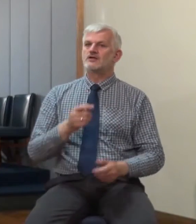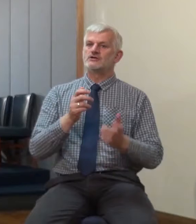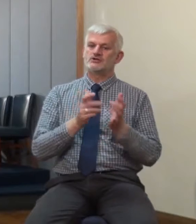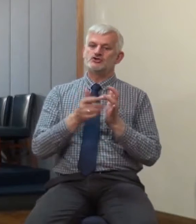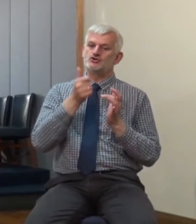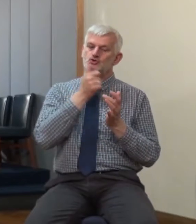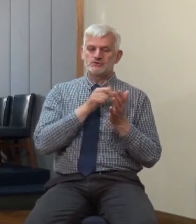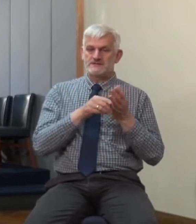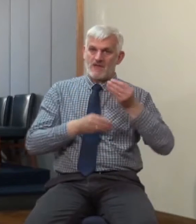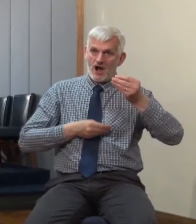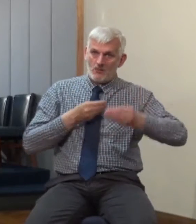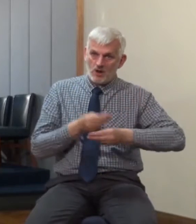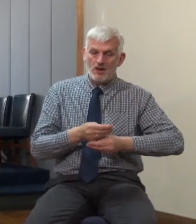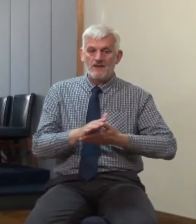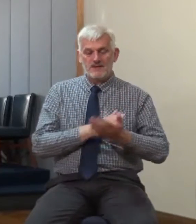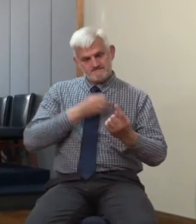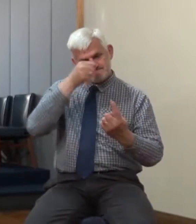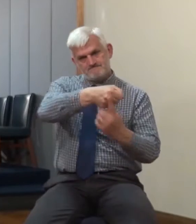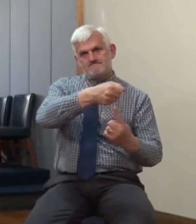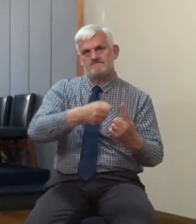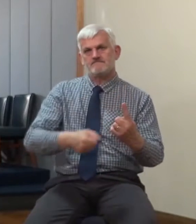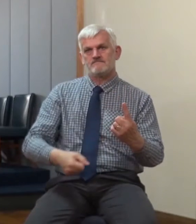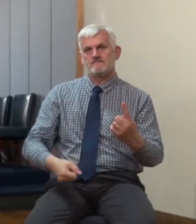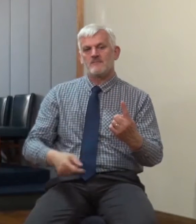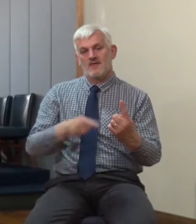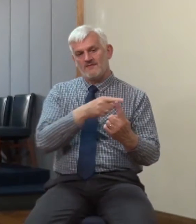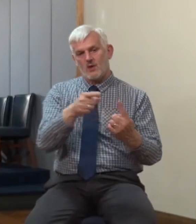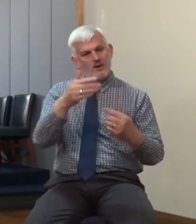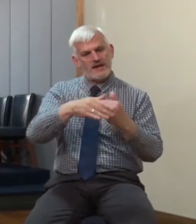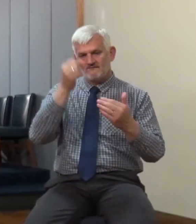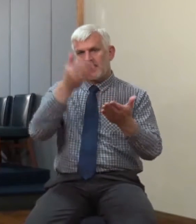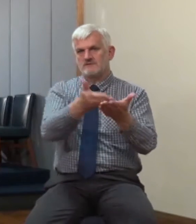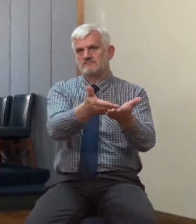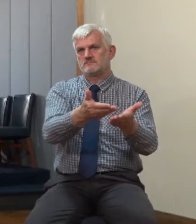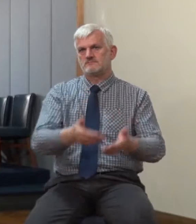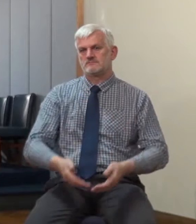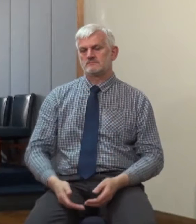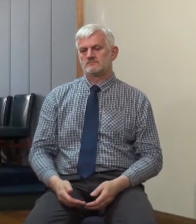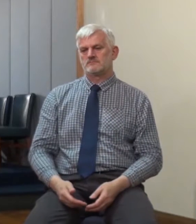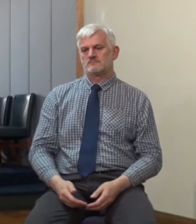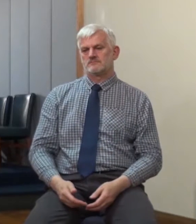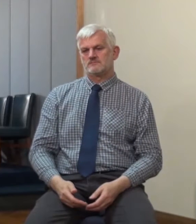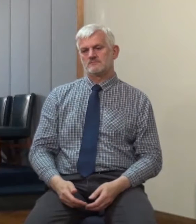tremendous parable from verse 43, something that first has an ethical application